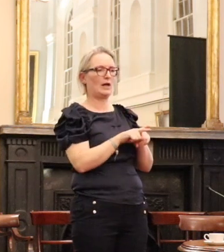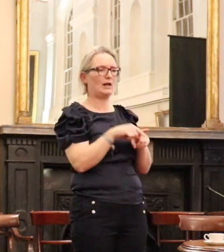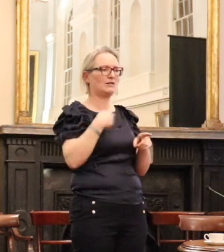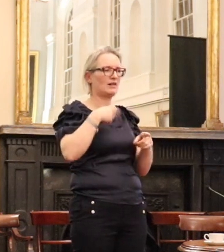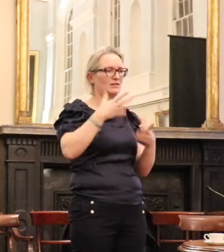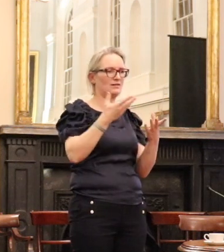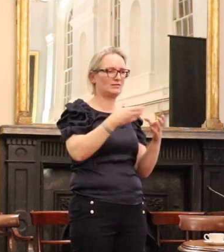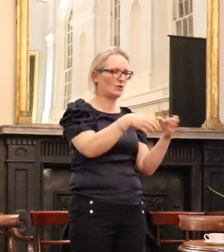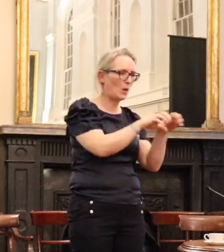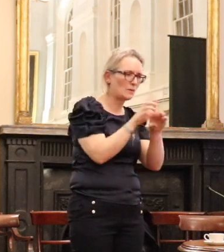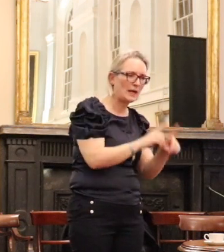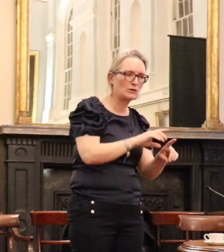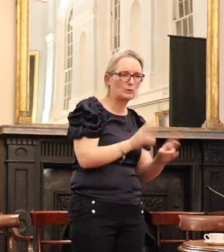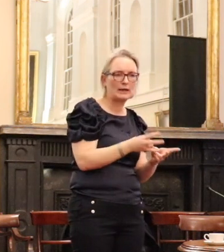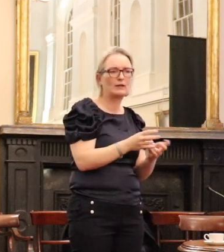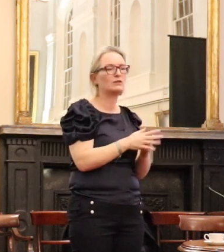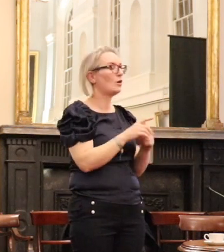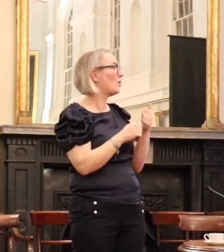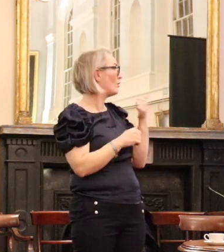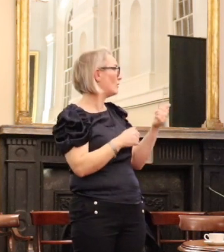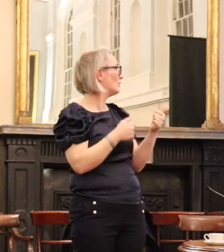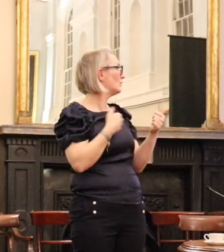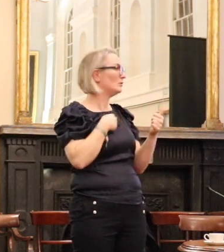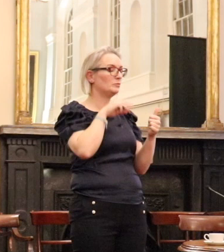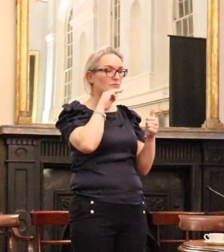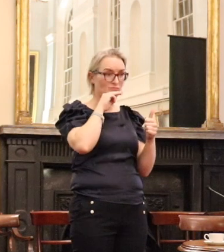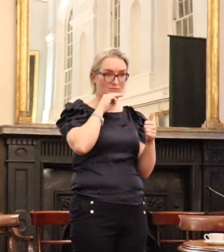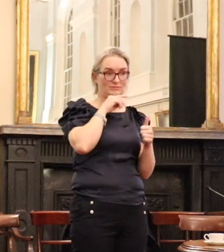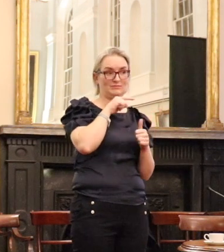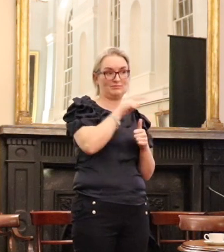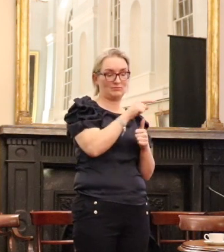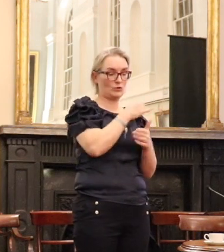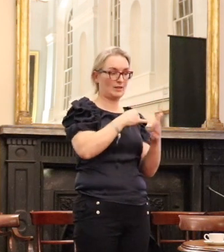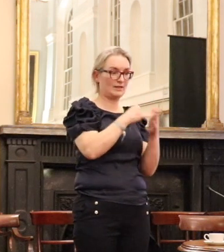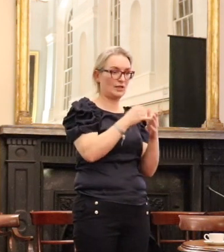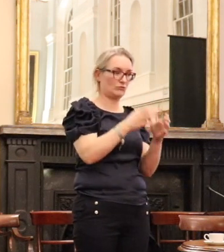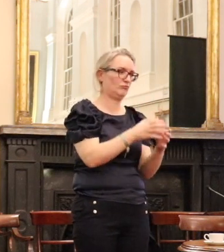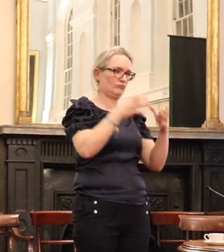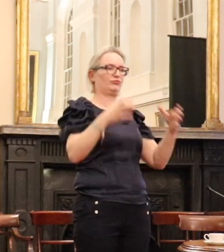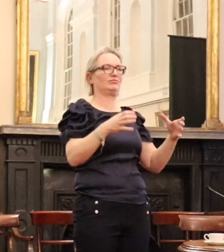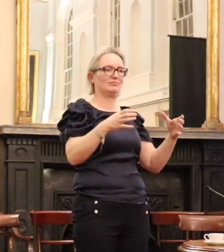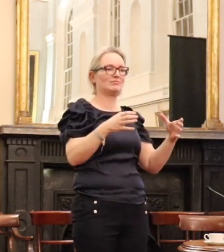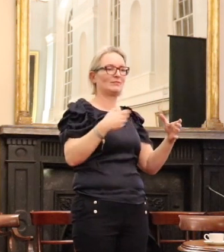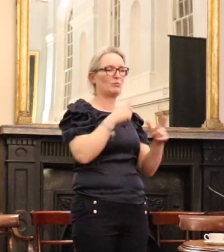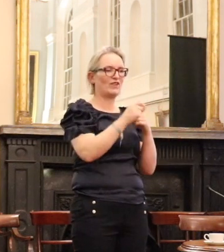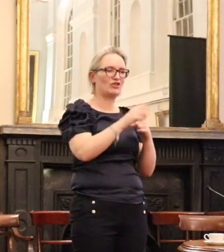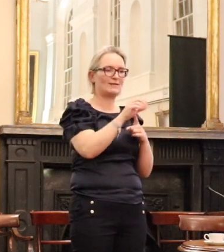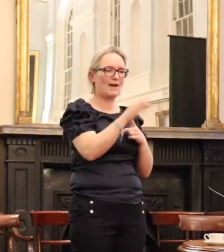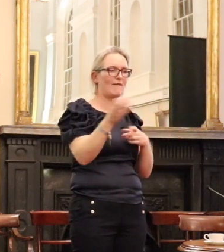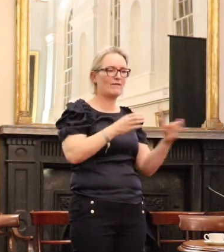going in for. And that then resulted in an explosion in our ability to have professional staff. you see there